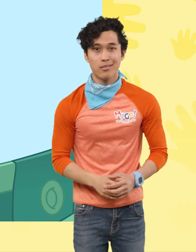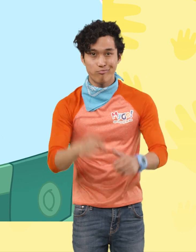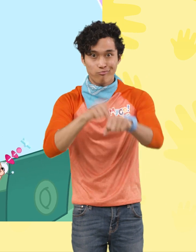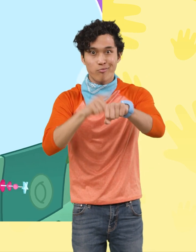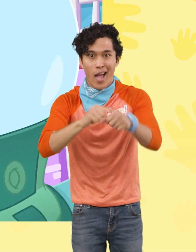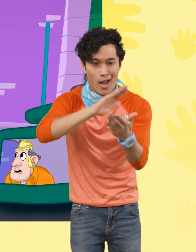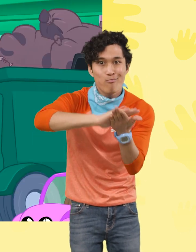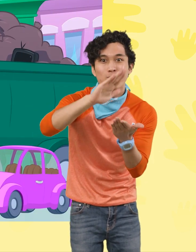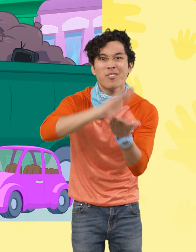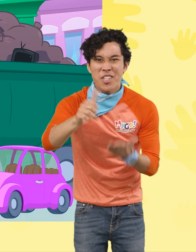clean yourself up